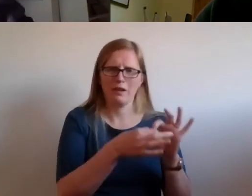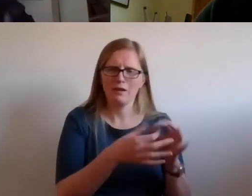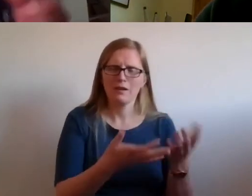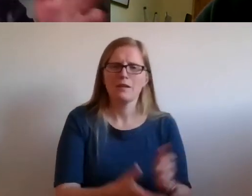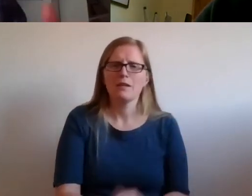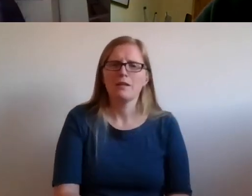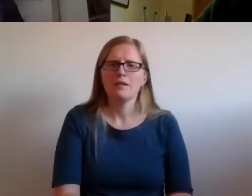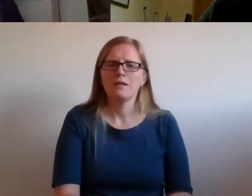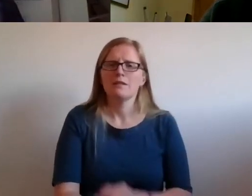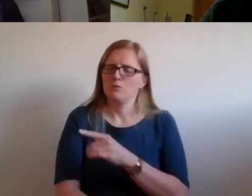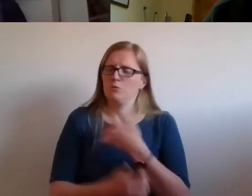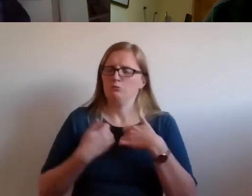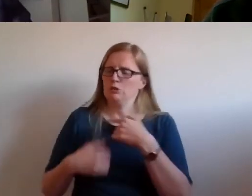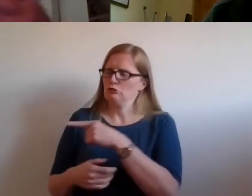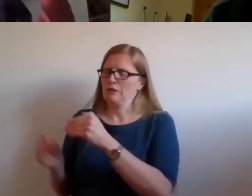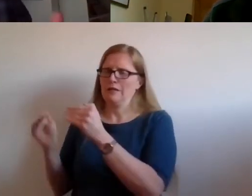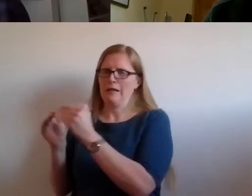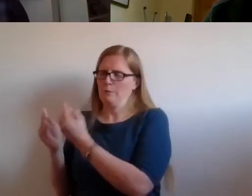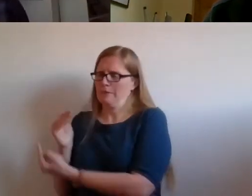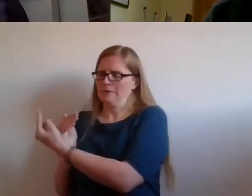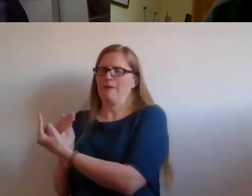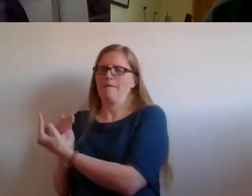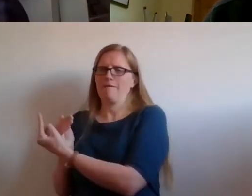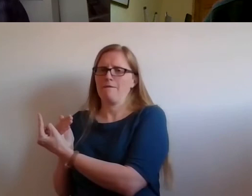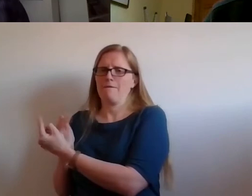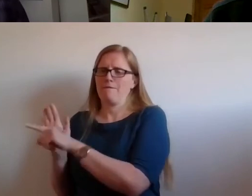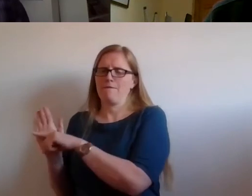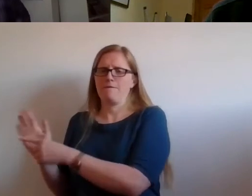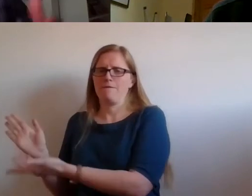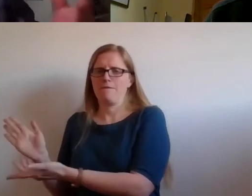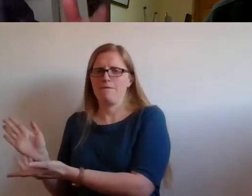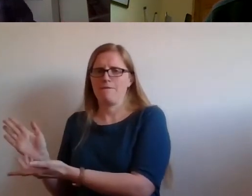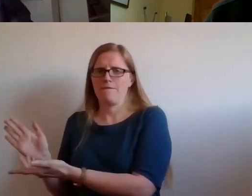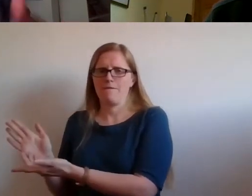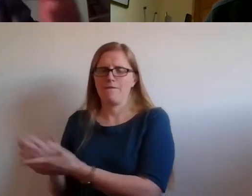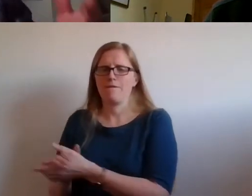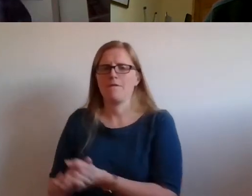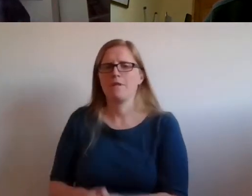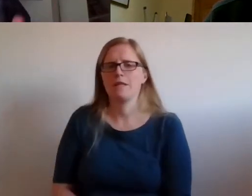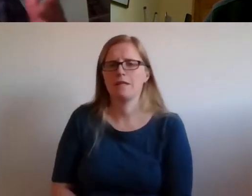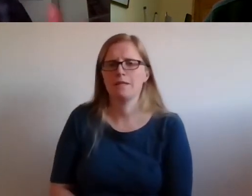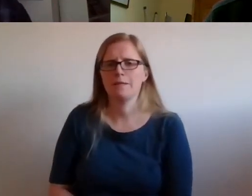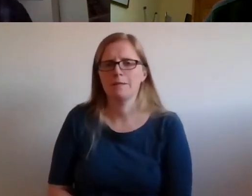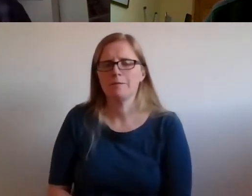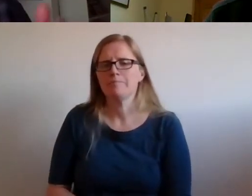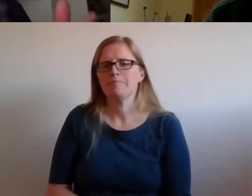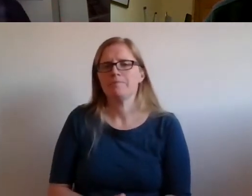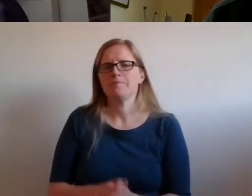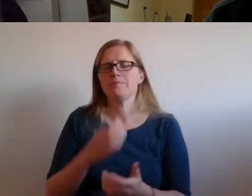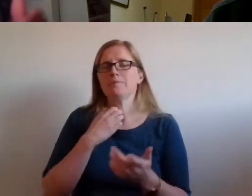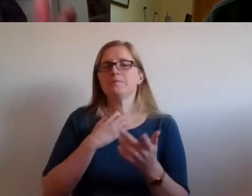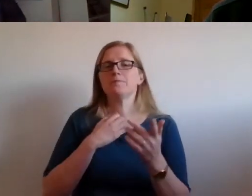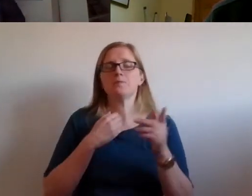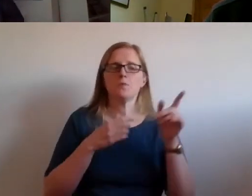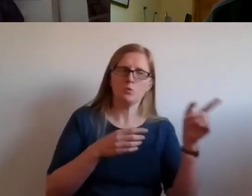and placing it in that context of the right to an adequate standard of living and the right to the highest attainable standard of physical and mental